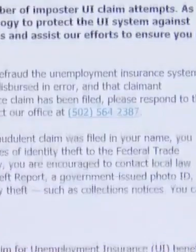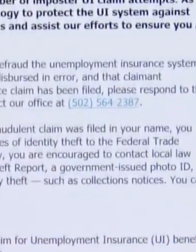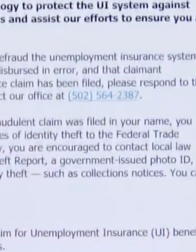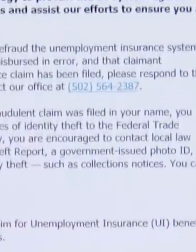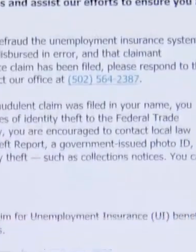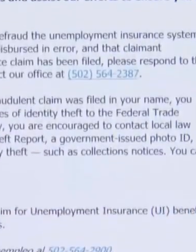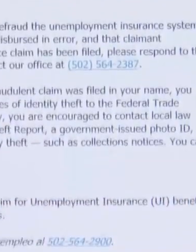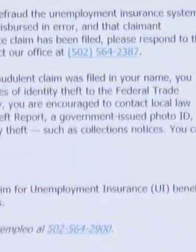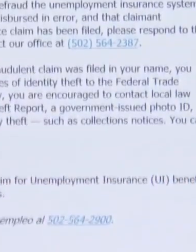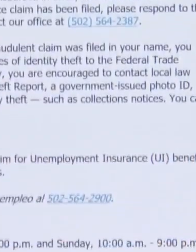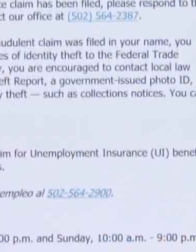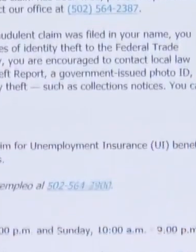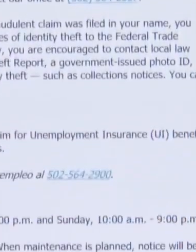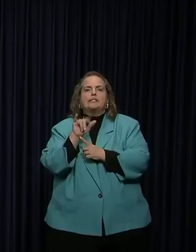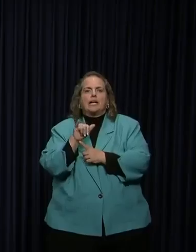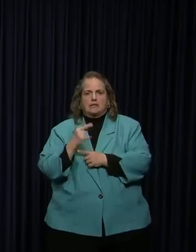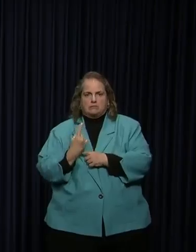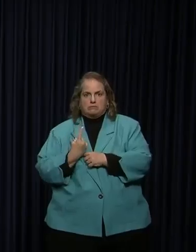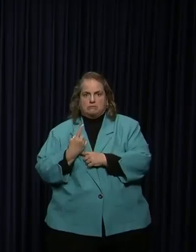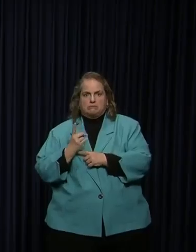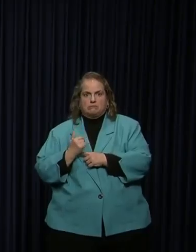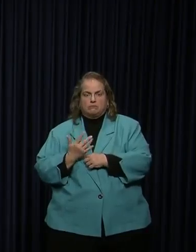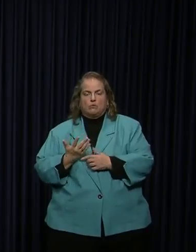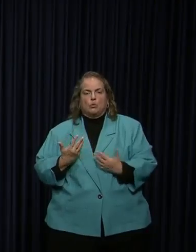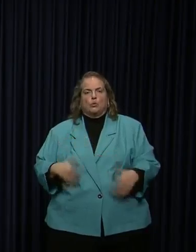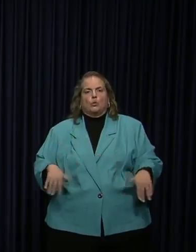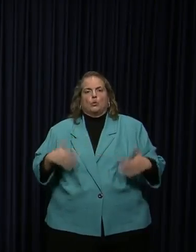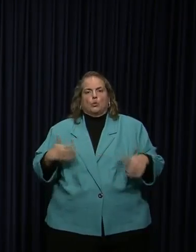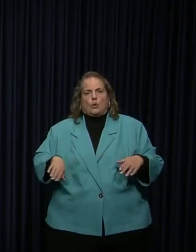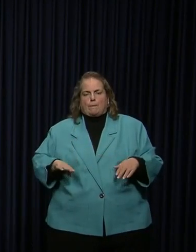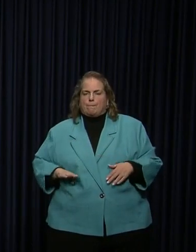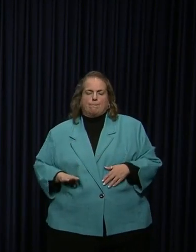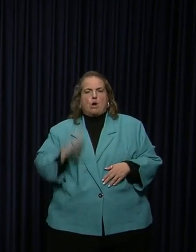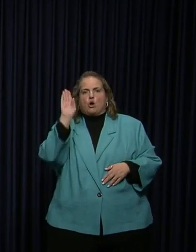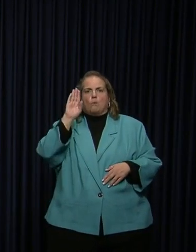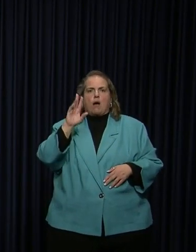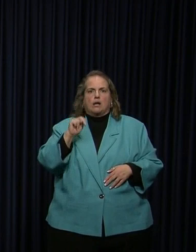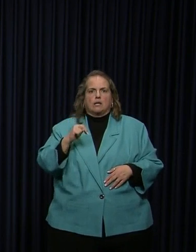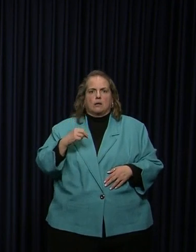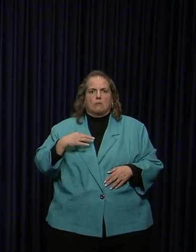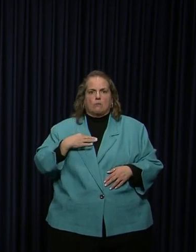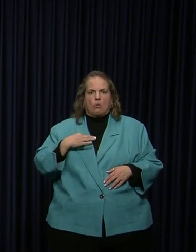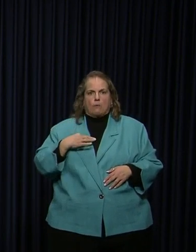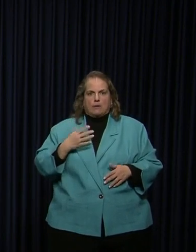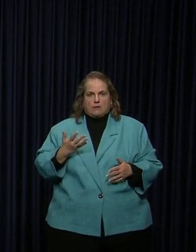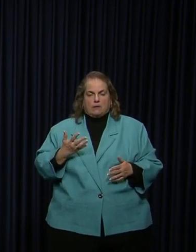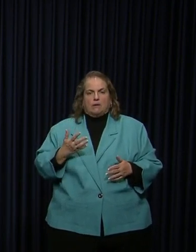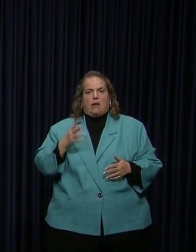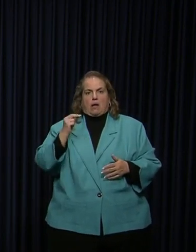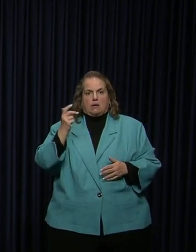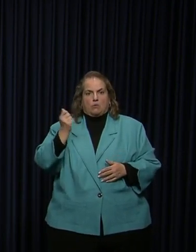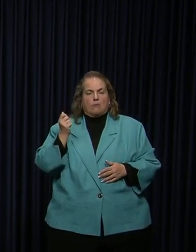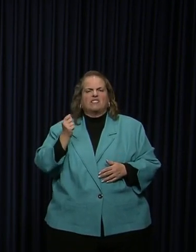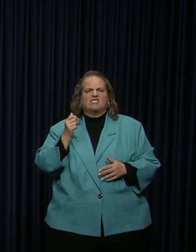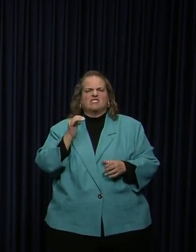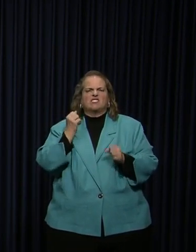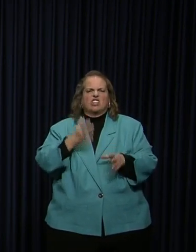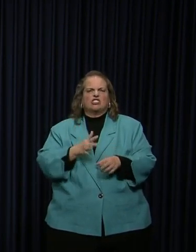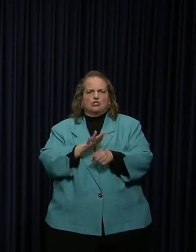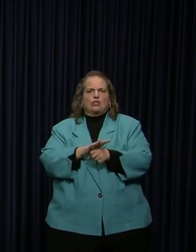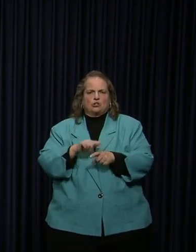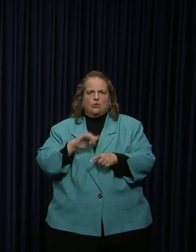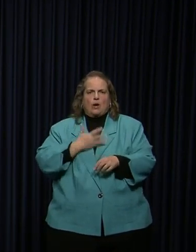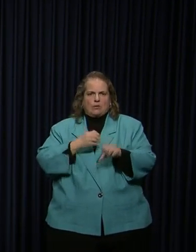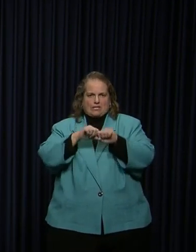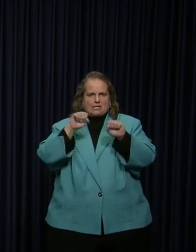they processed 12,000. There's a significant uptick that's causing stress to the system. We're doing everything that we can to fix it,